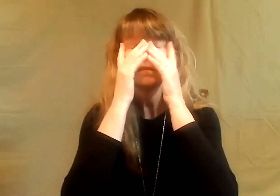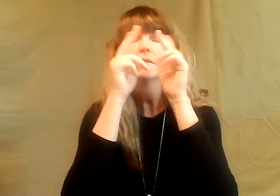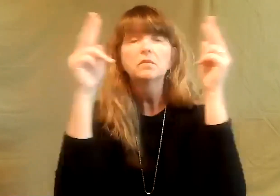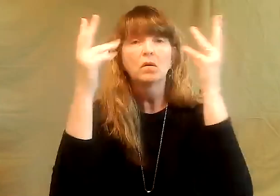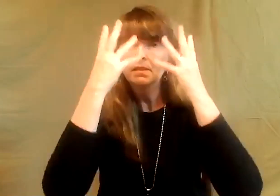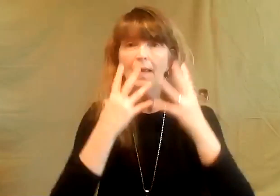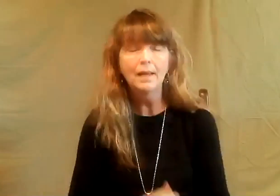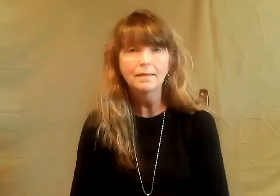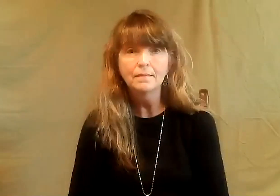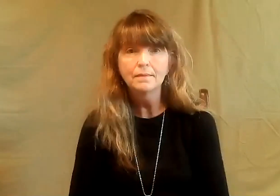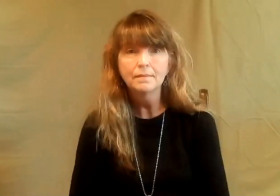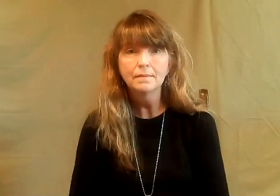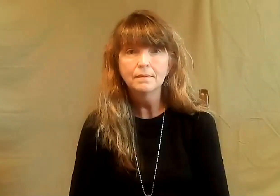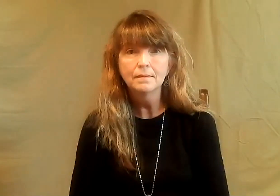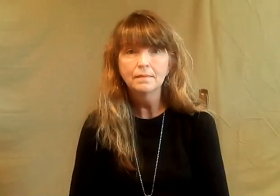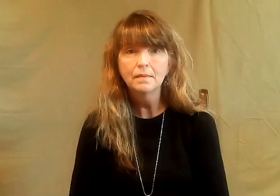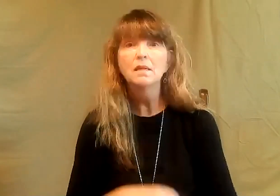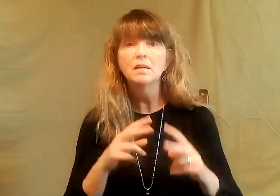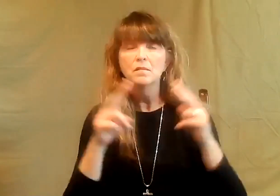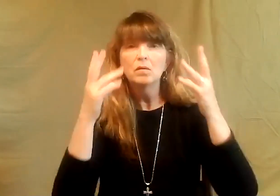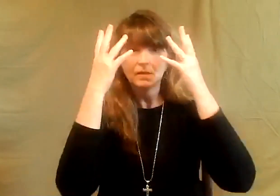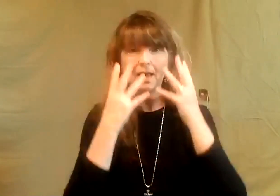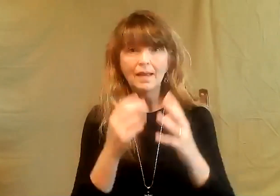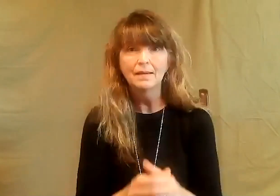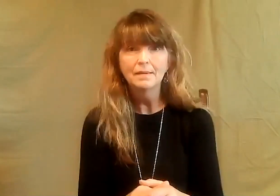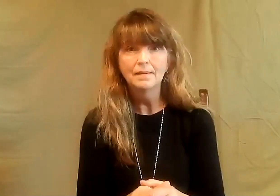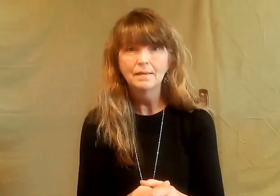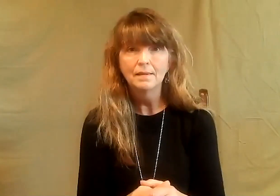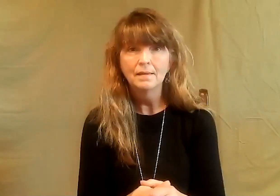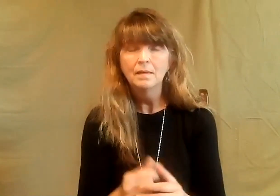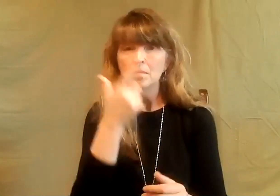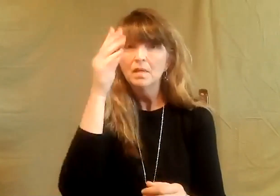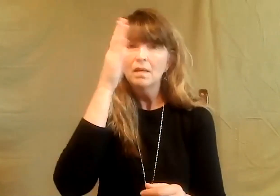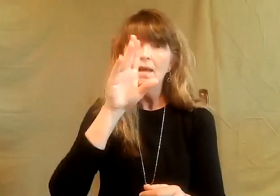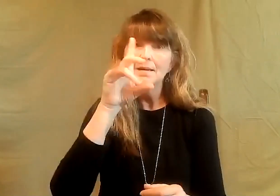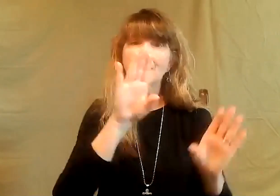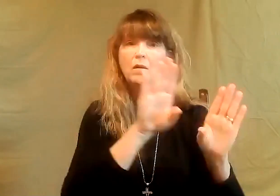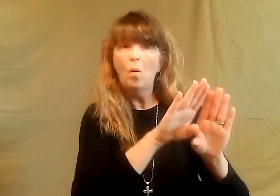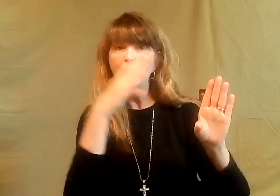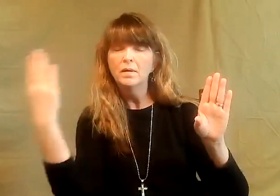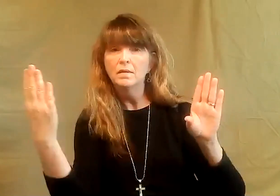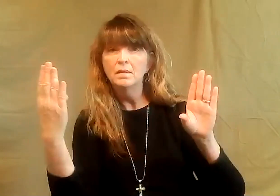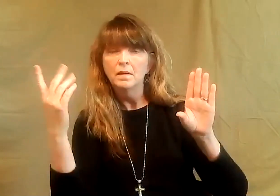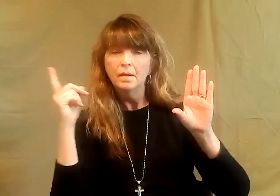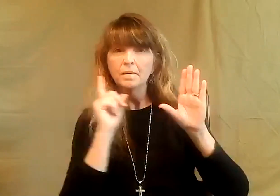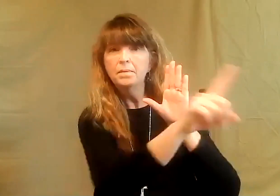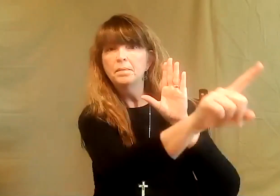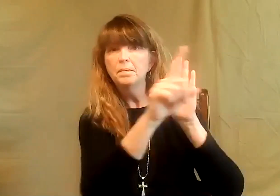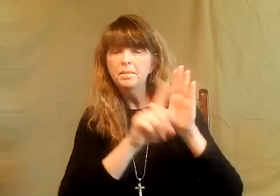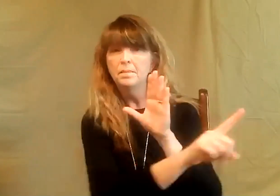that is tragic. It's so very sad. So very sad. Because God did provide a